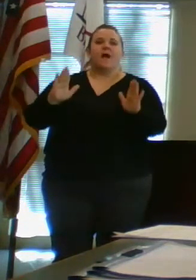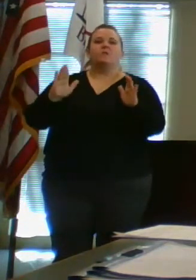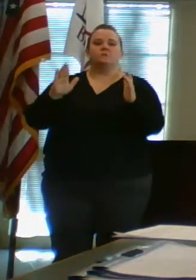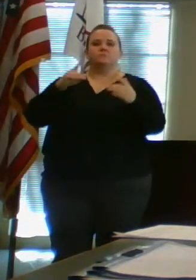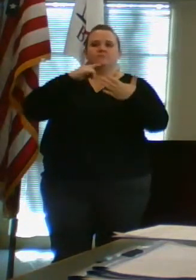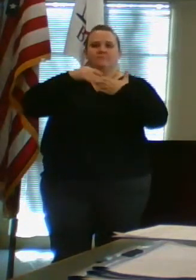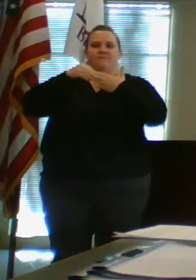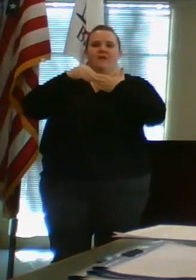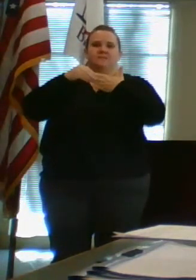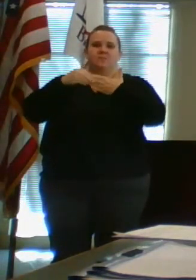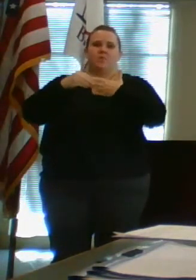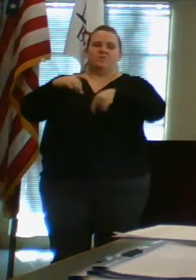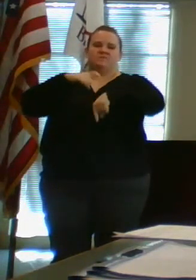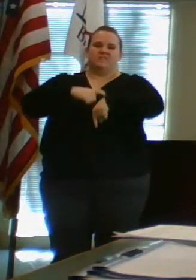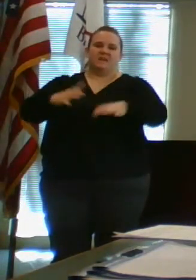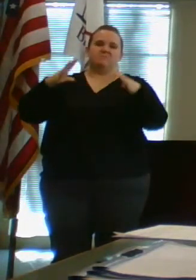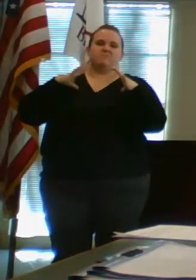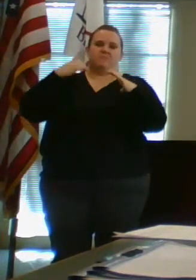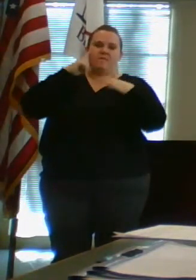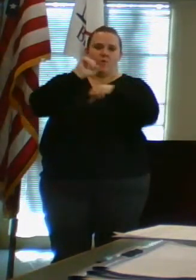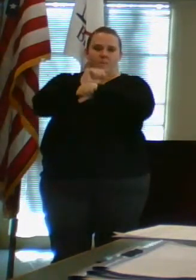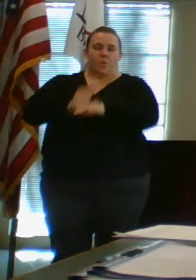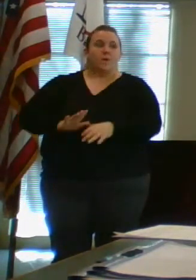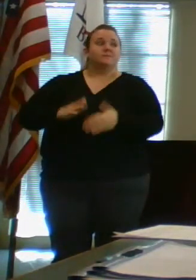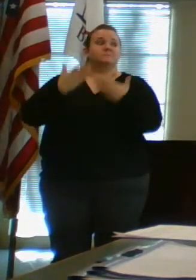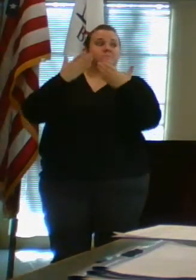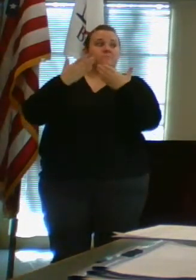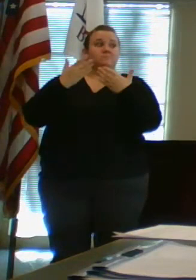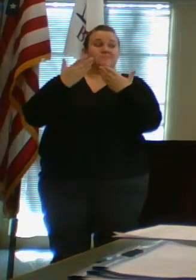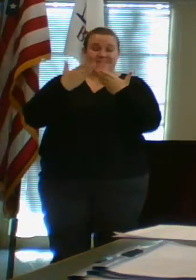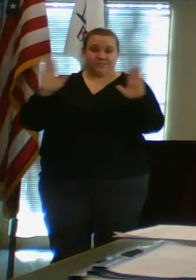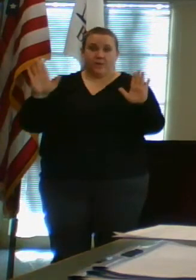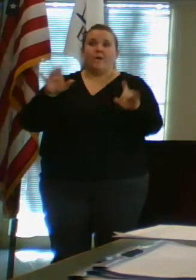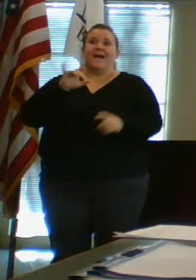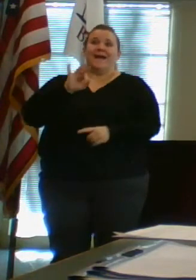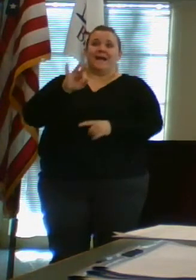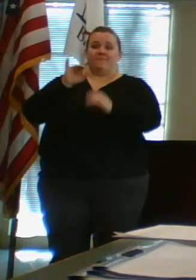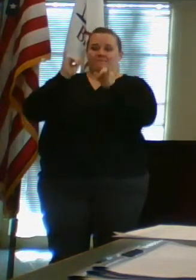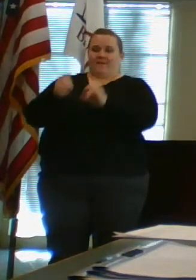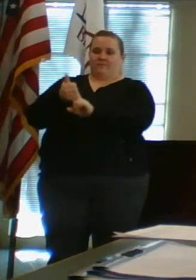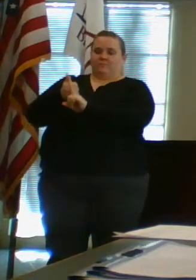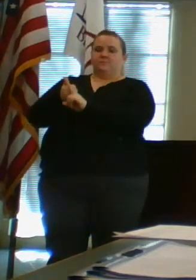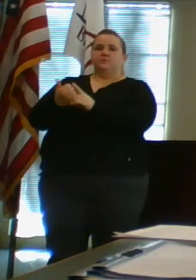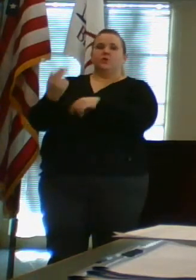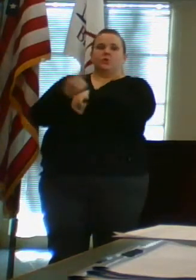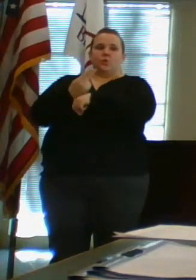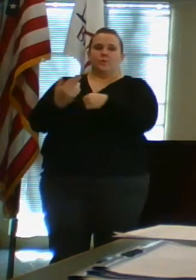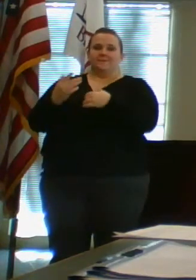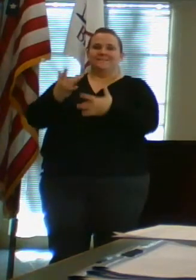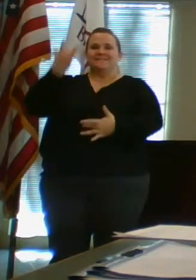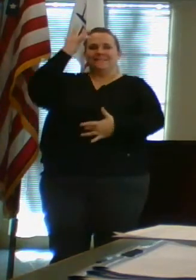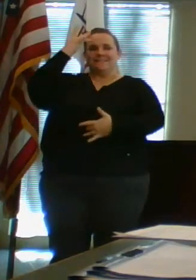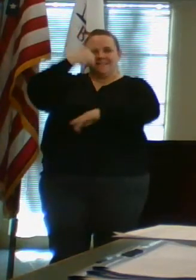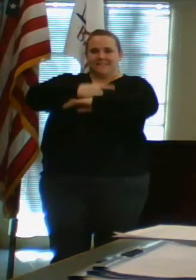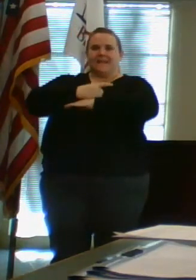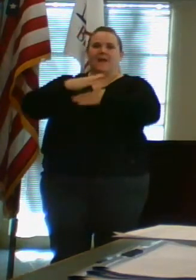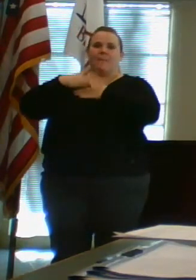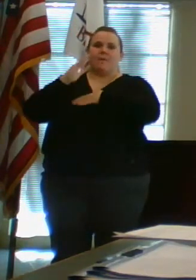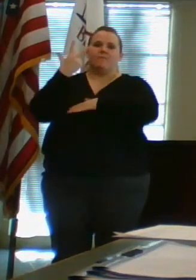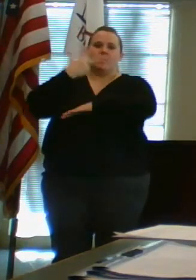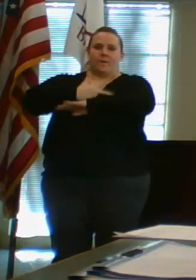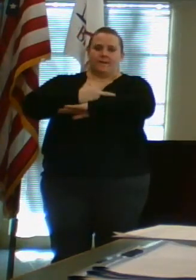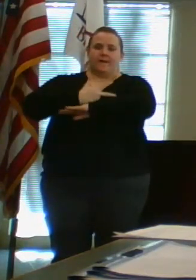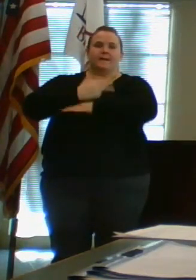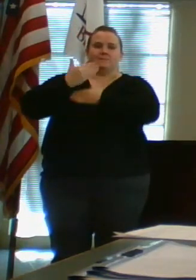off for employees. Generally speaking, if an individual uses sick days more than three days in a row, they have to provide a doctor's excuse.